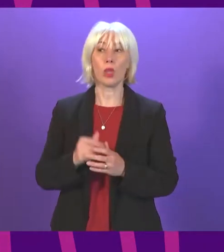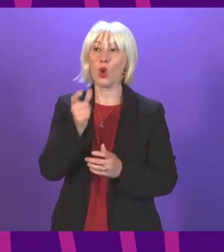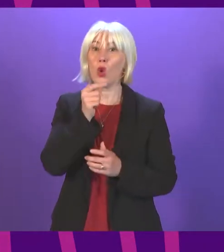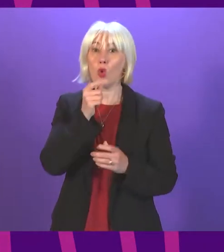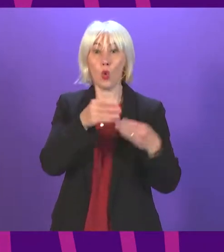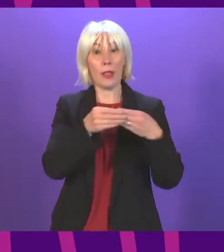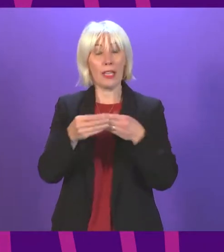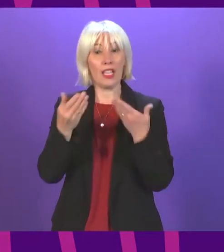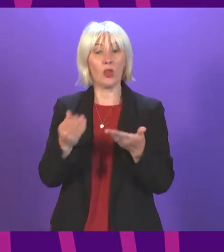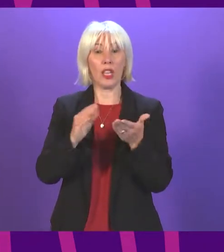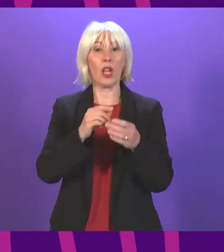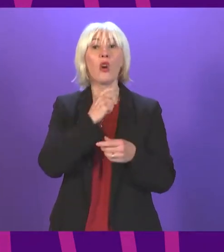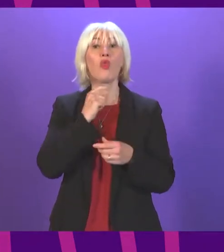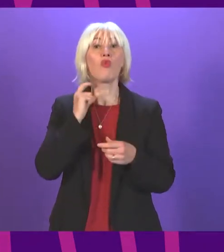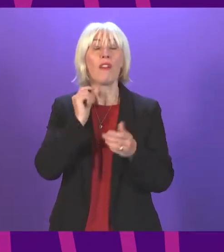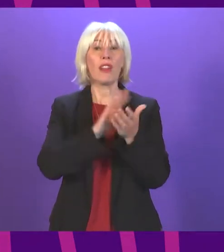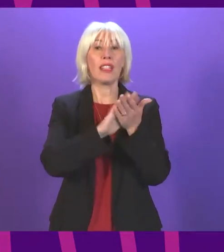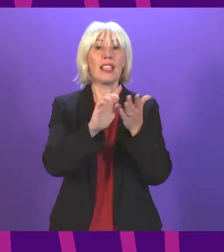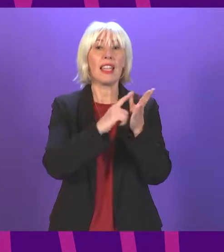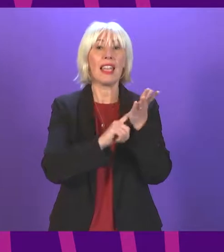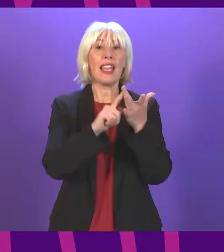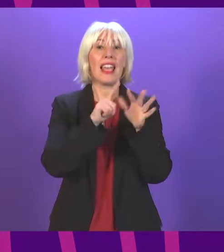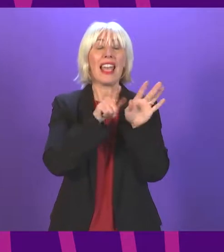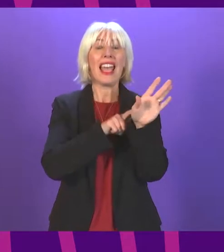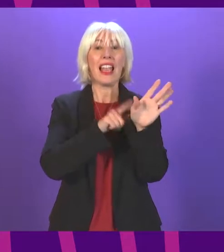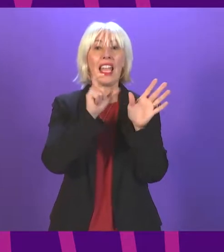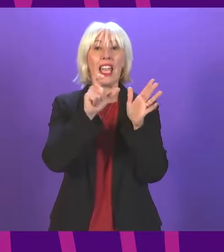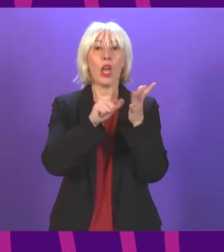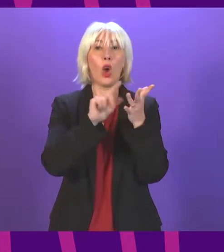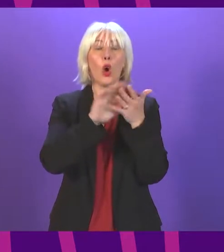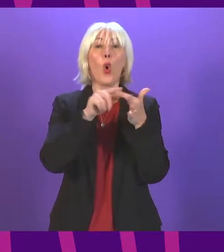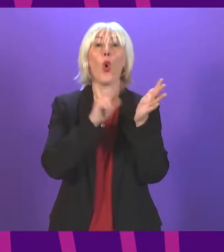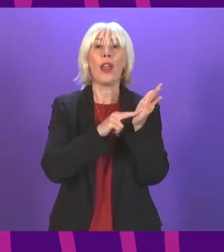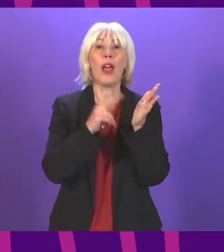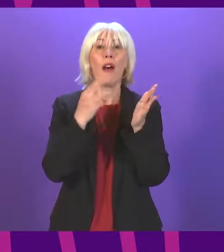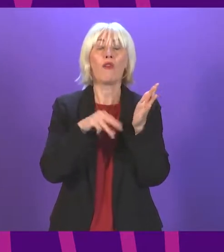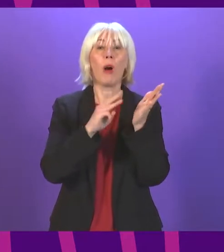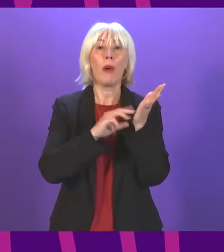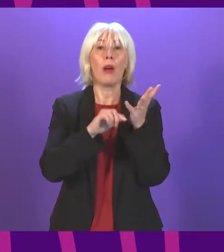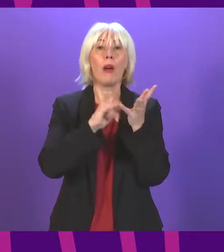today is the Reverend Hayley Cohen, Minister of Northesque Parish Church, Musselburgh.